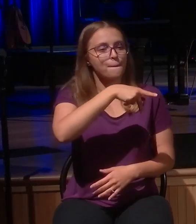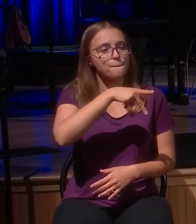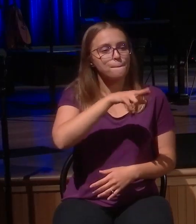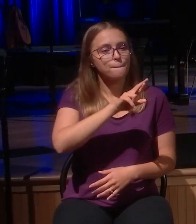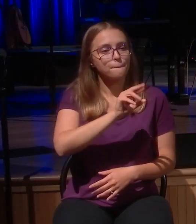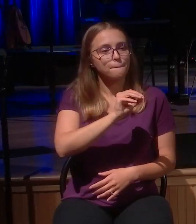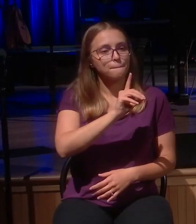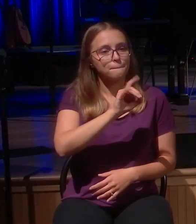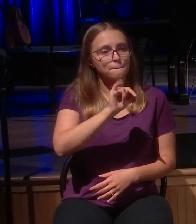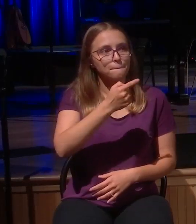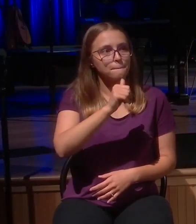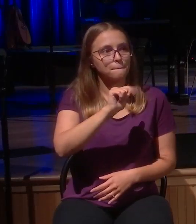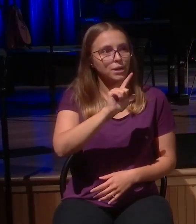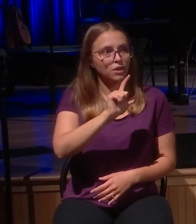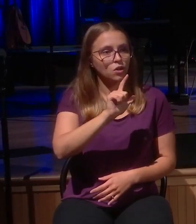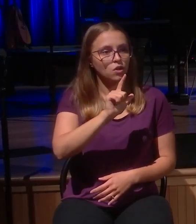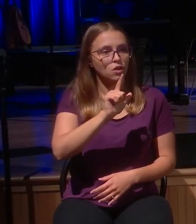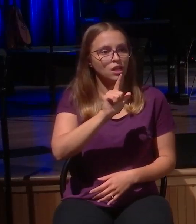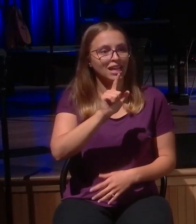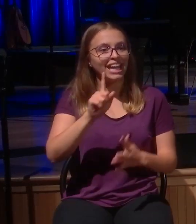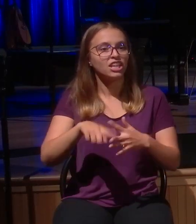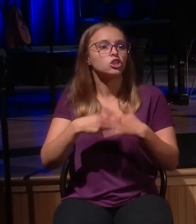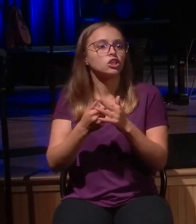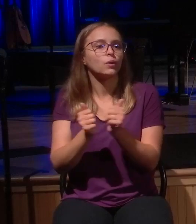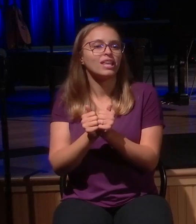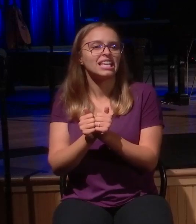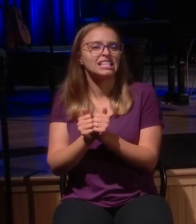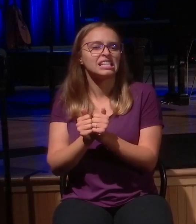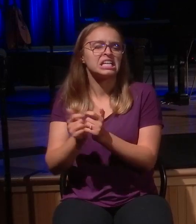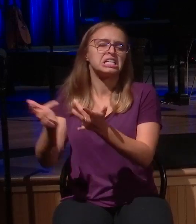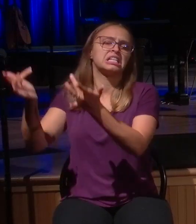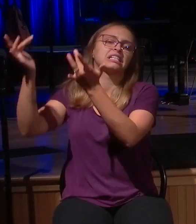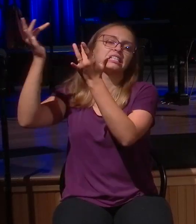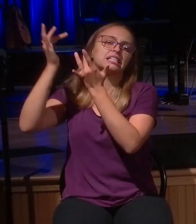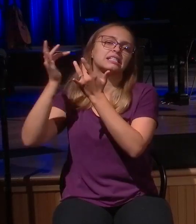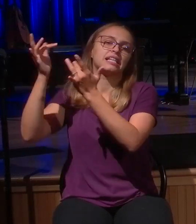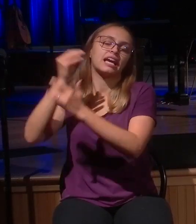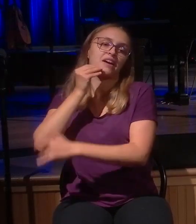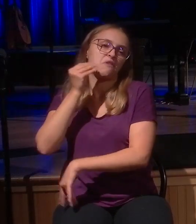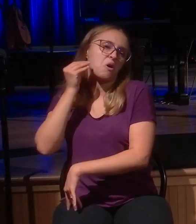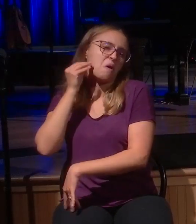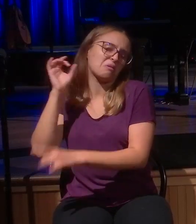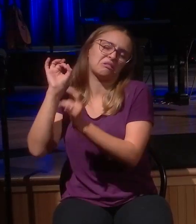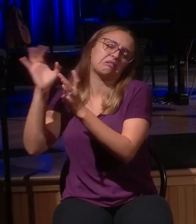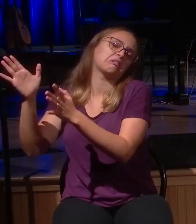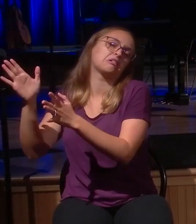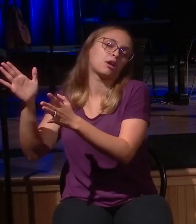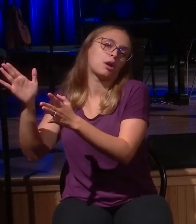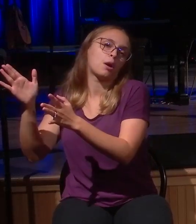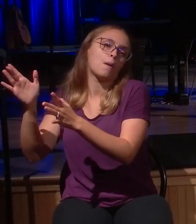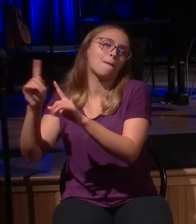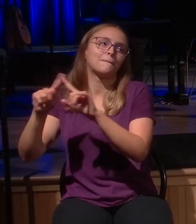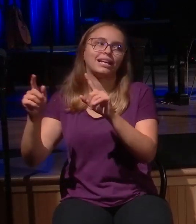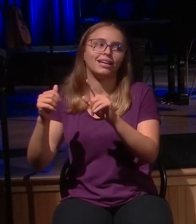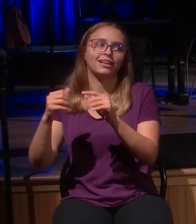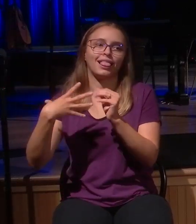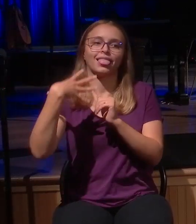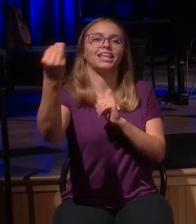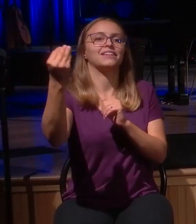He starts off, he's sick of home. But then as he goes to the far country, he gets sick. And then when the bottom falls out, he gets